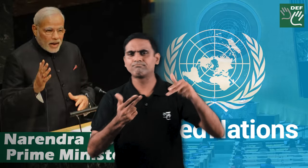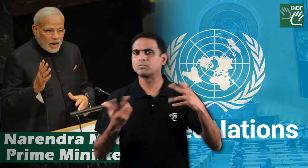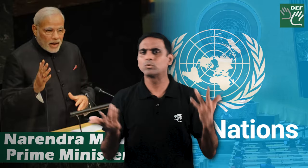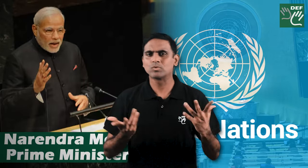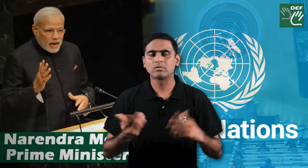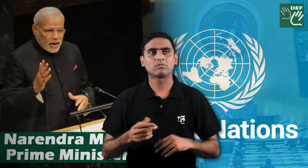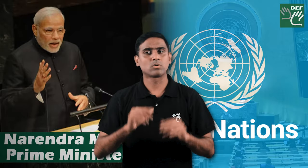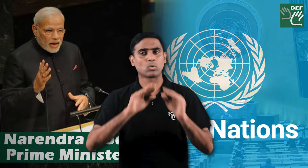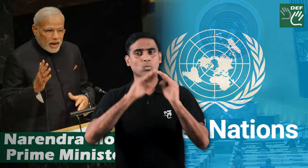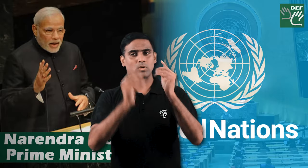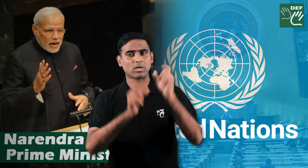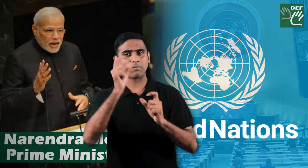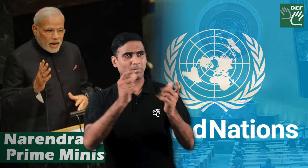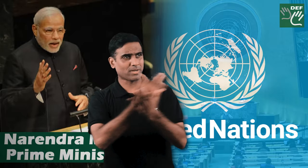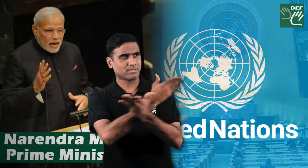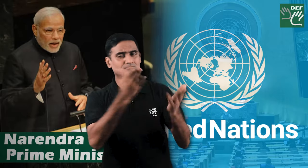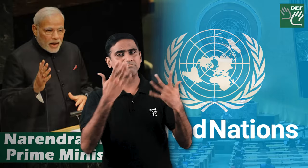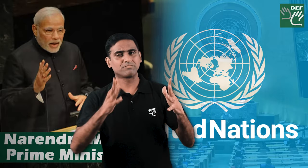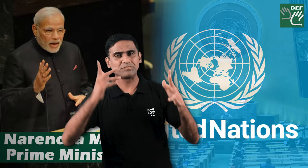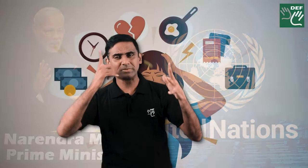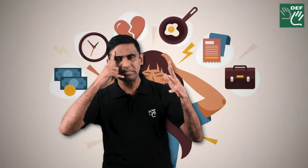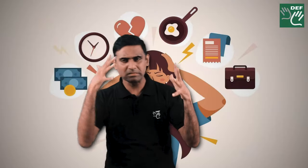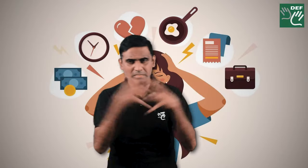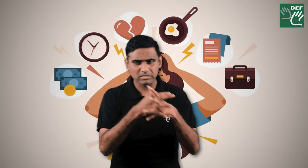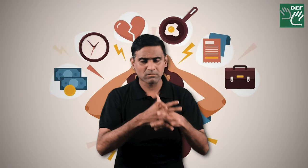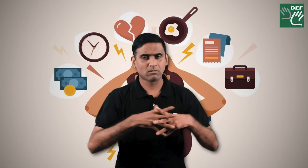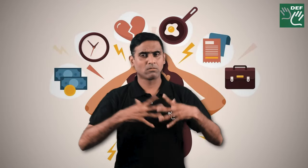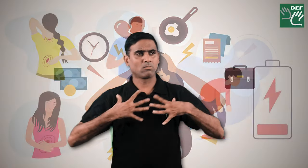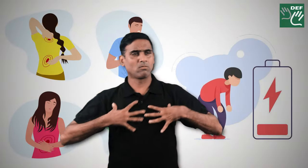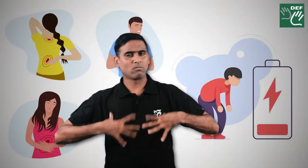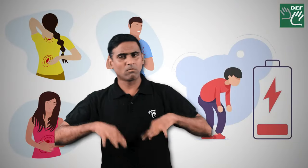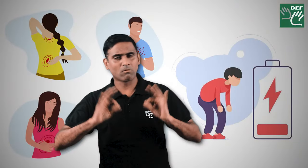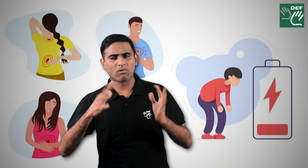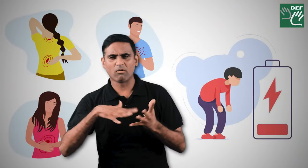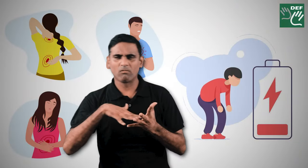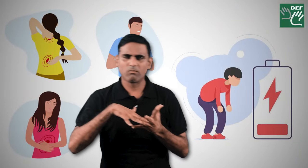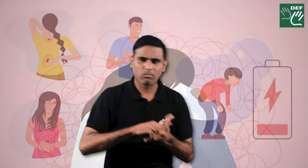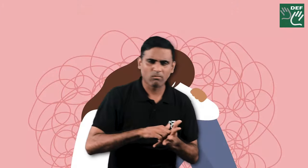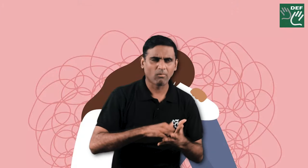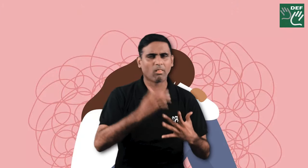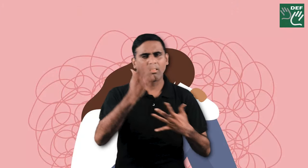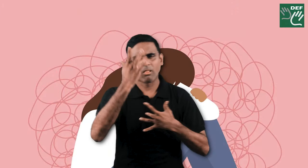he highlighted the importance of yoga as a holistic approach to health and well-being